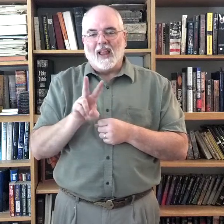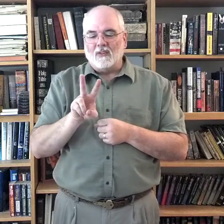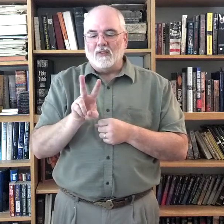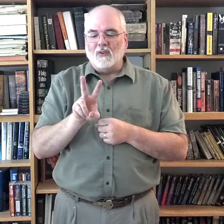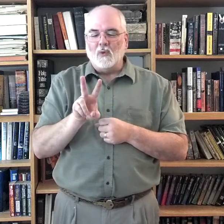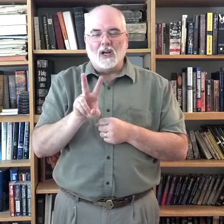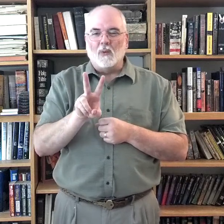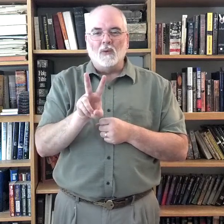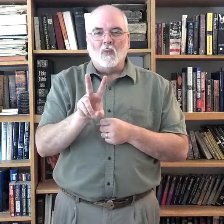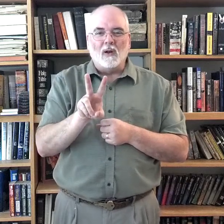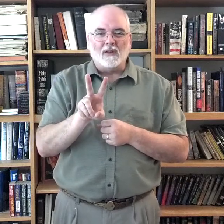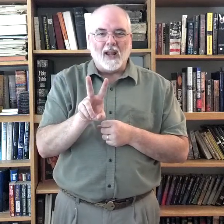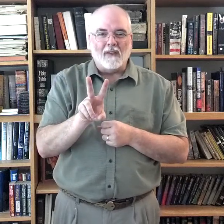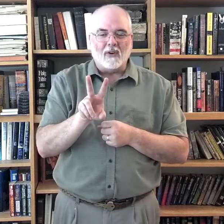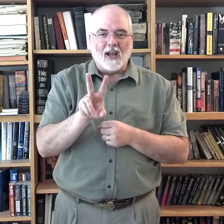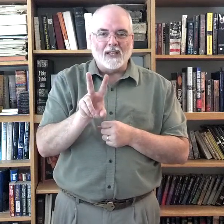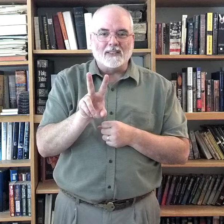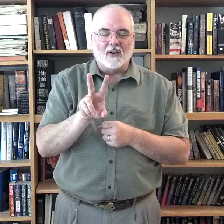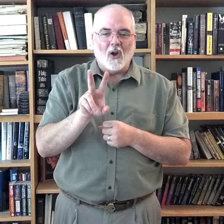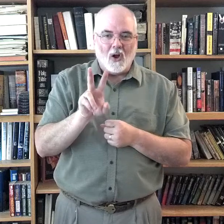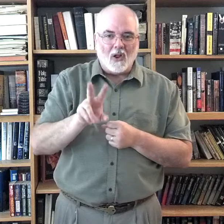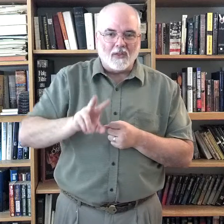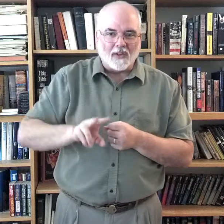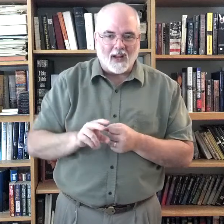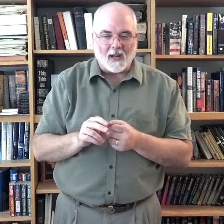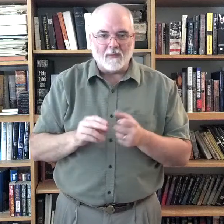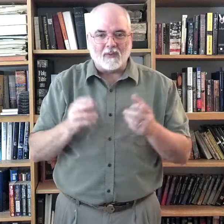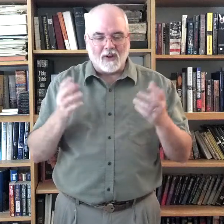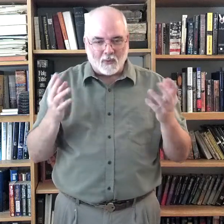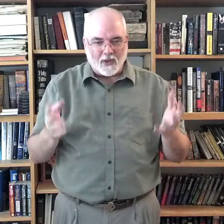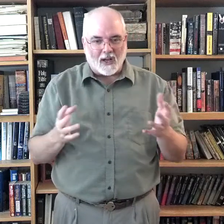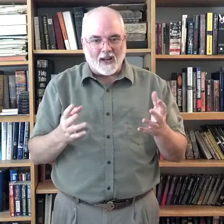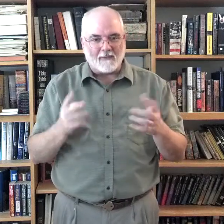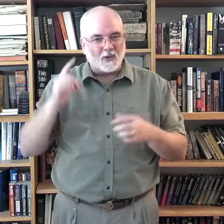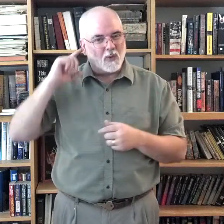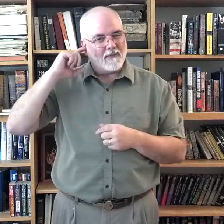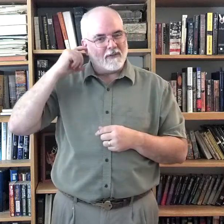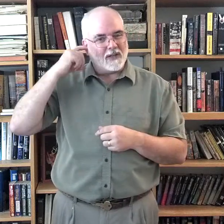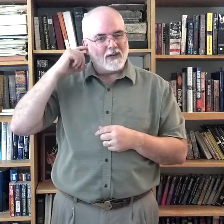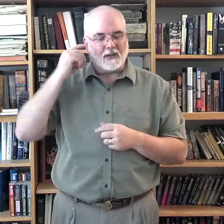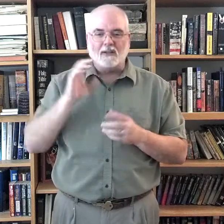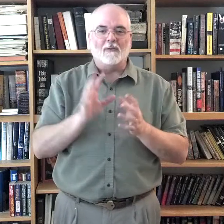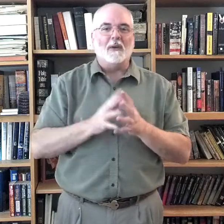You really wouldn't want to have your eyes there all the time in real life. Because, what do you get the finger? Never mind.